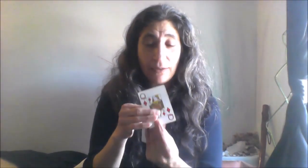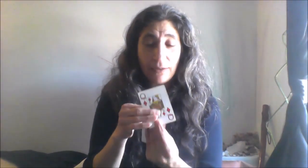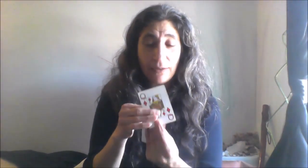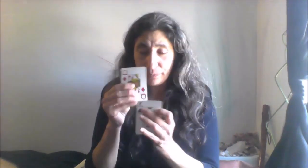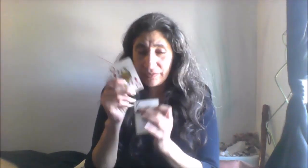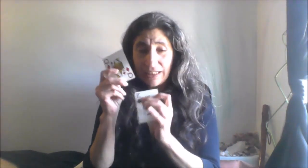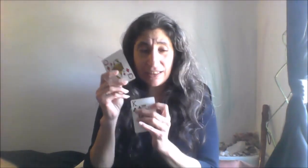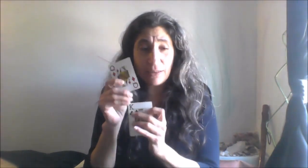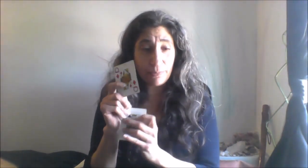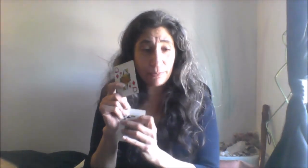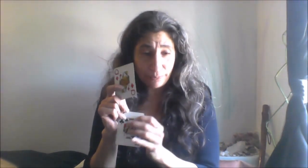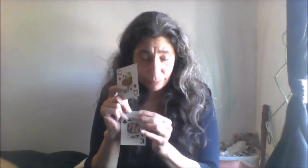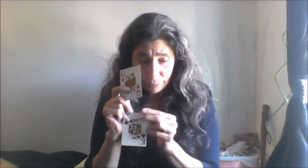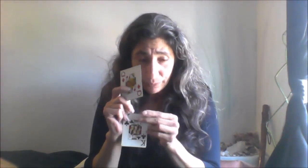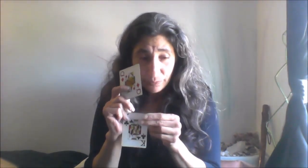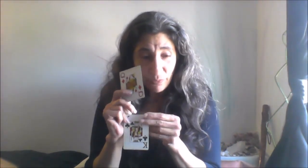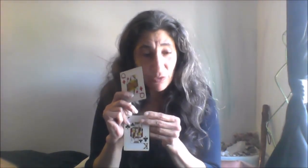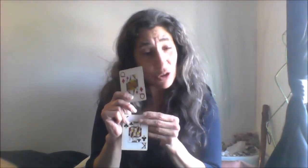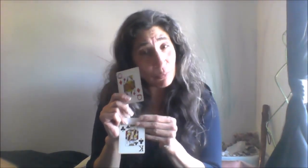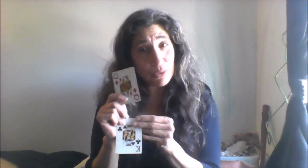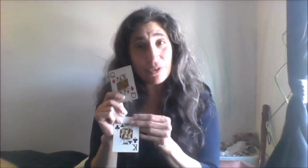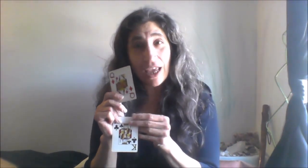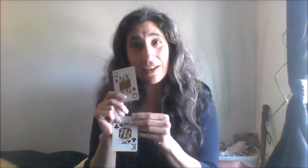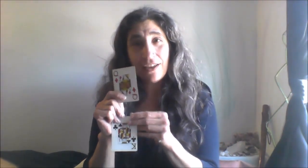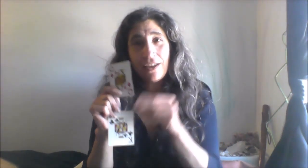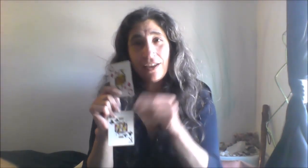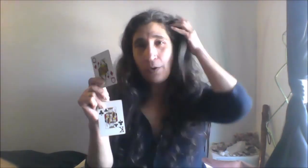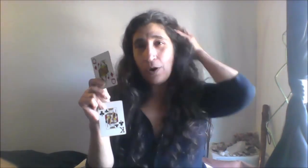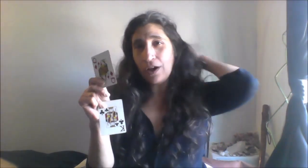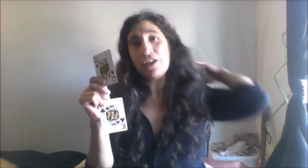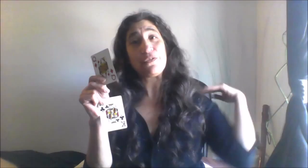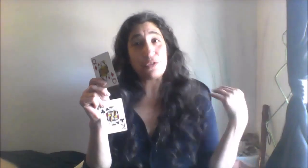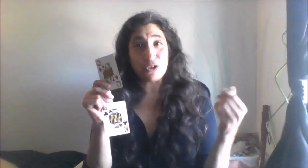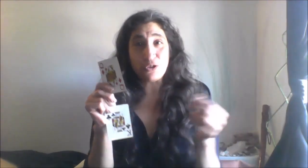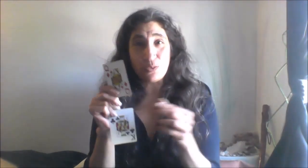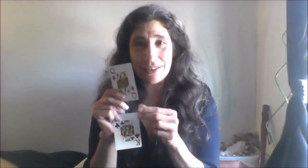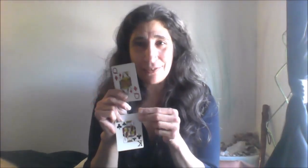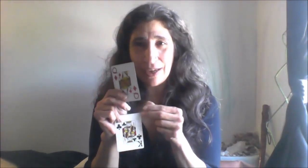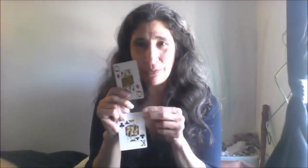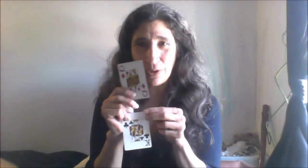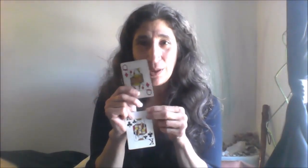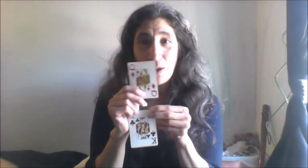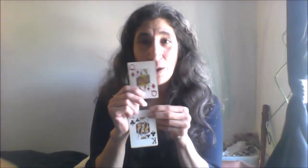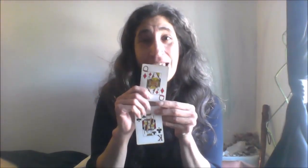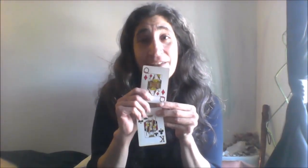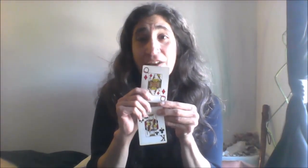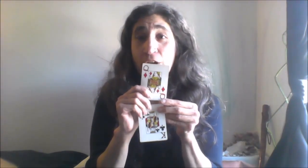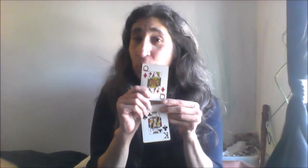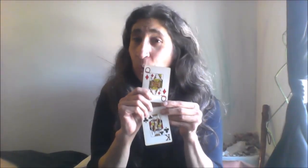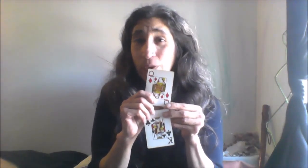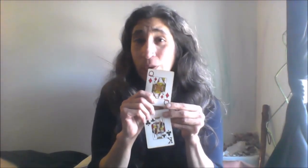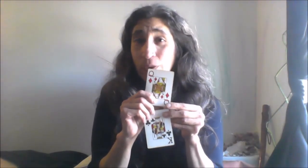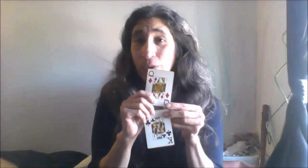this is the the blue deck for the first two weeks of April we have the queen